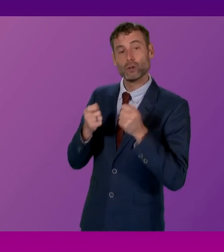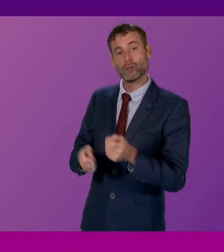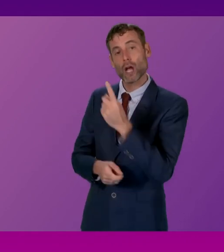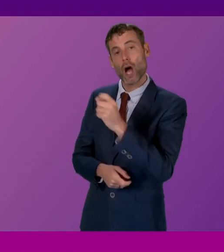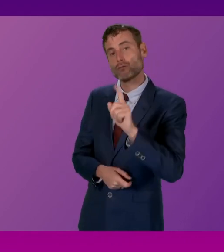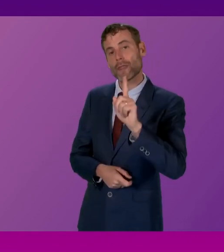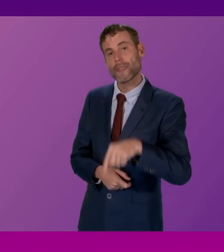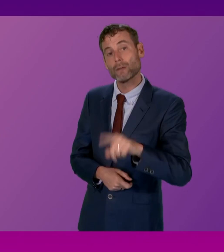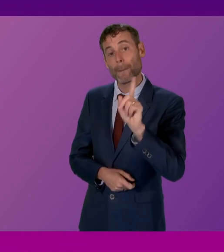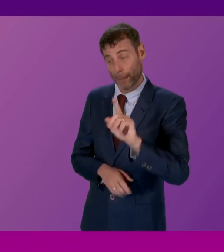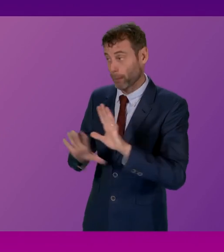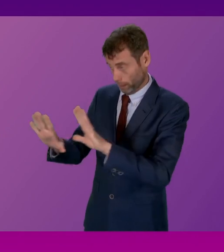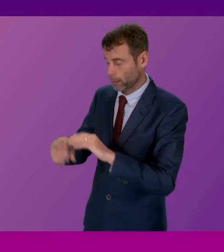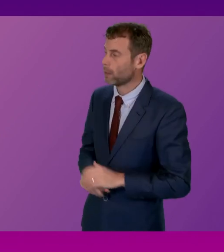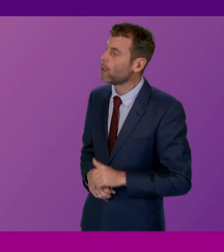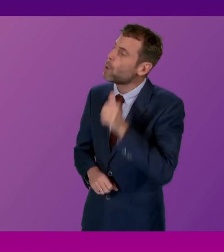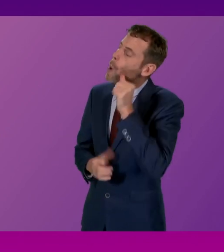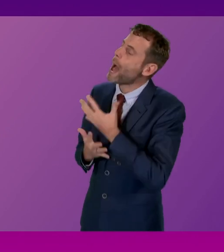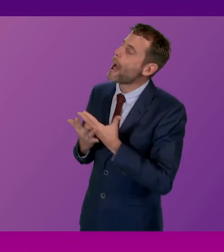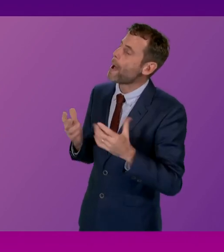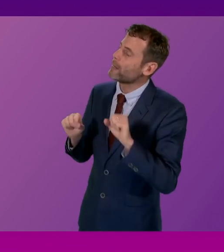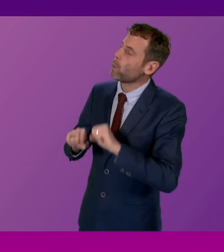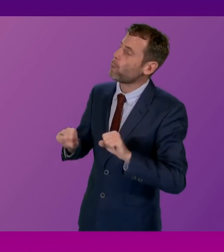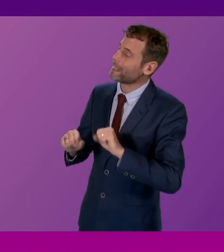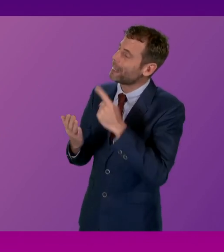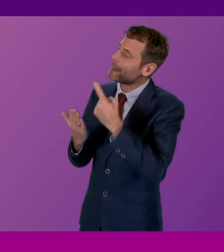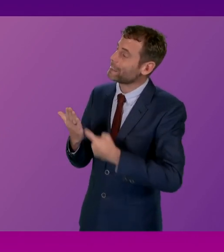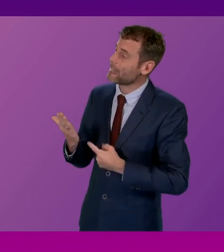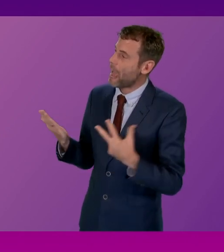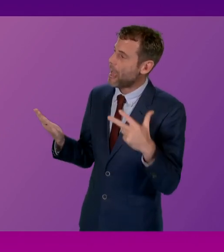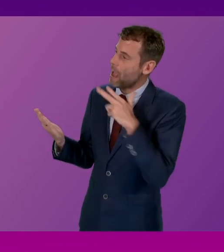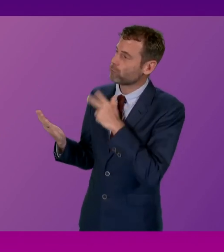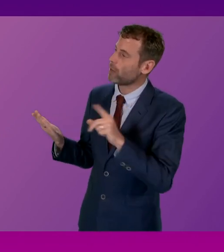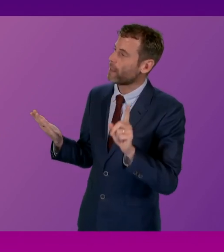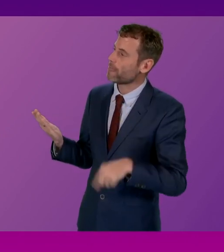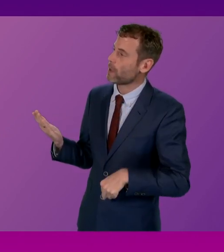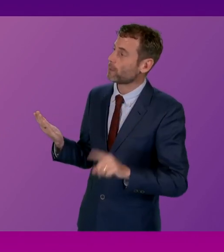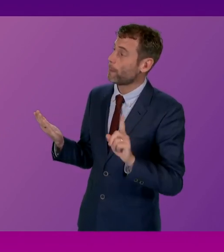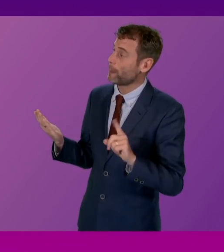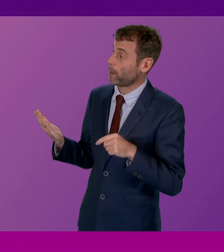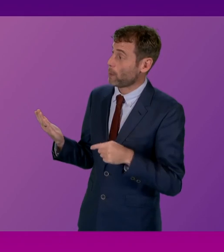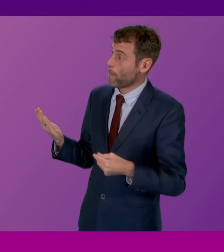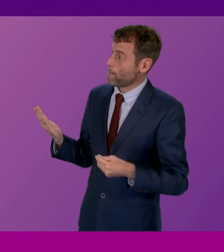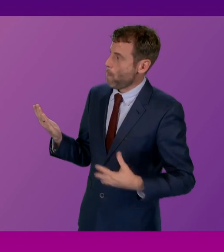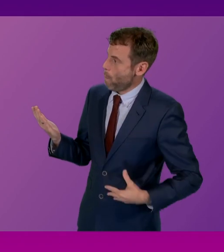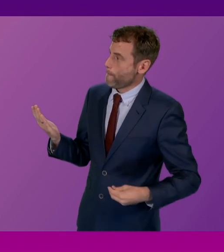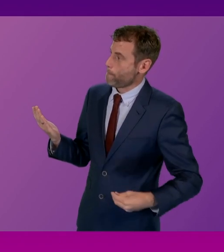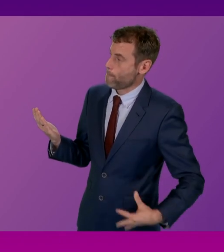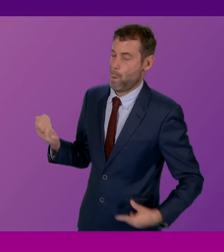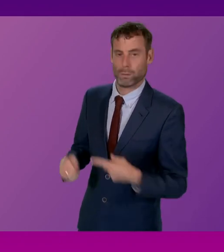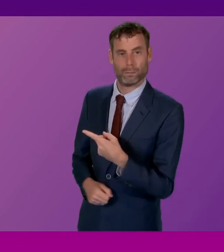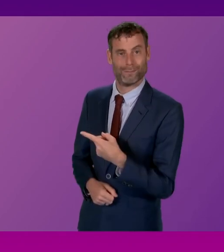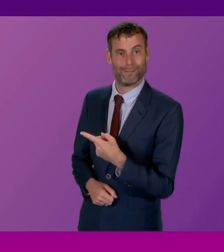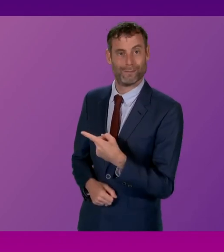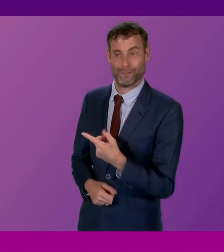The waiting list sits at 800,000 people, and it's growing. Both the BMA and RCN have been scathing